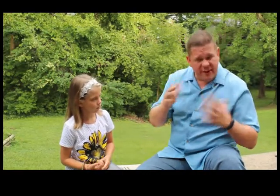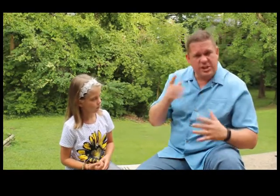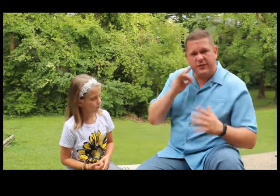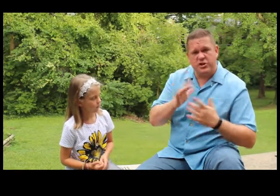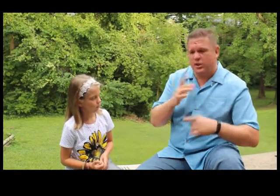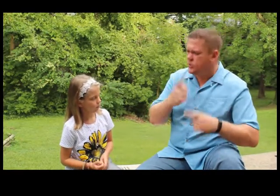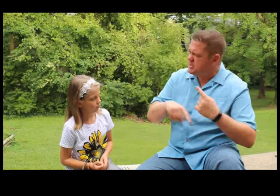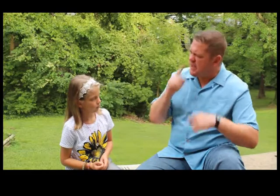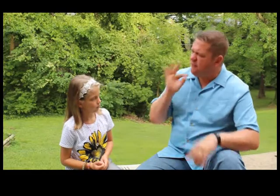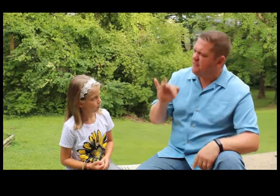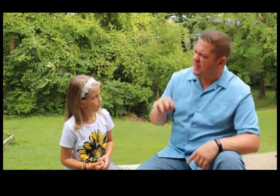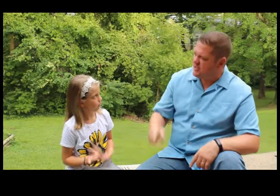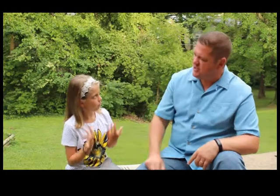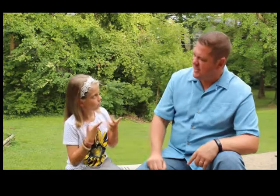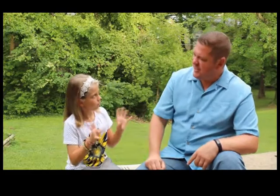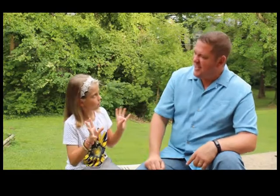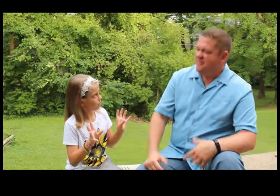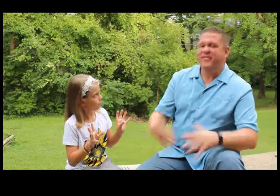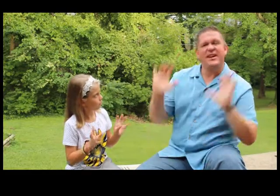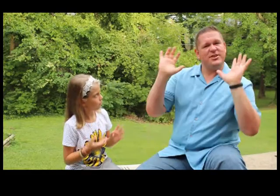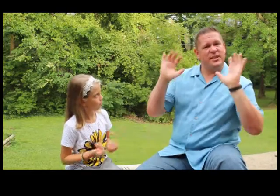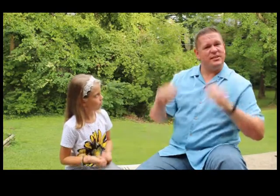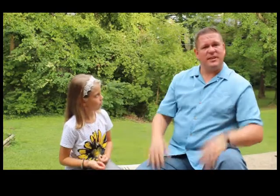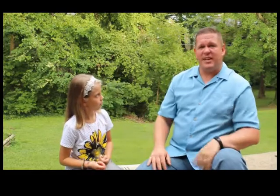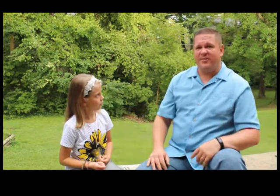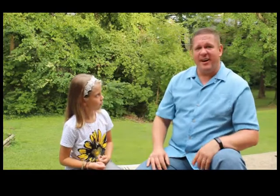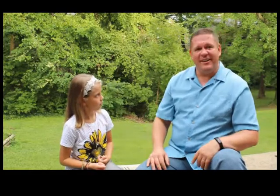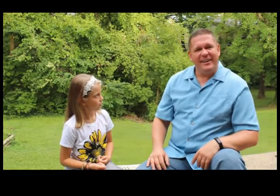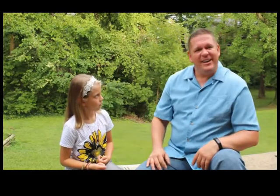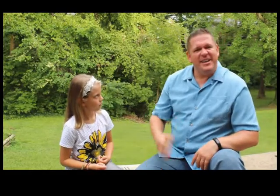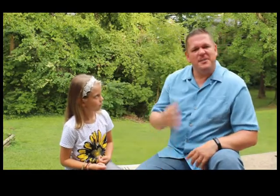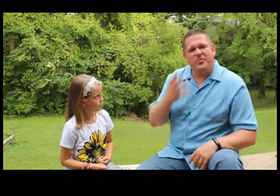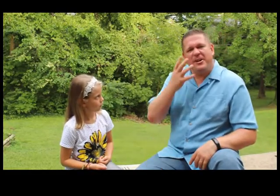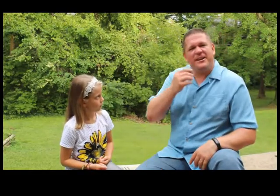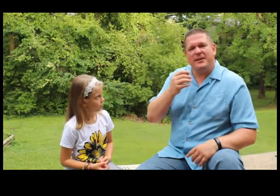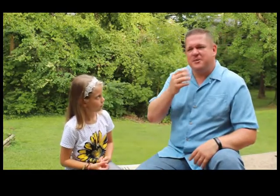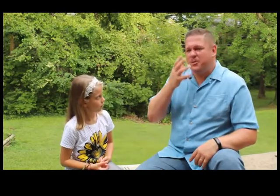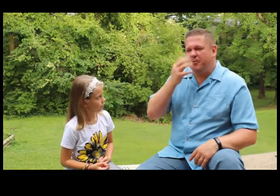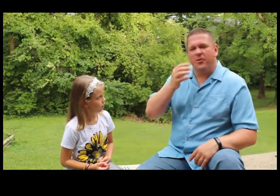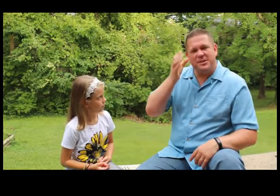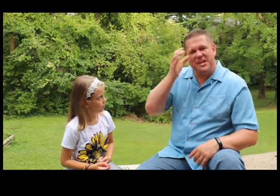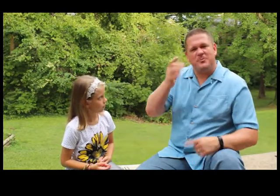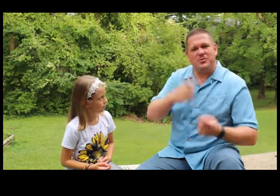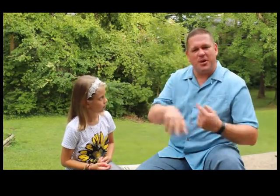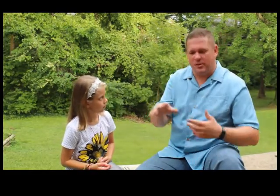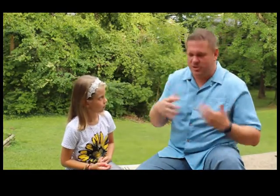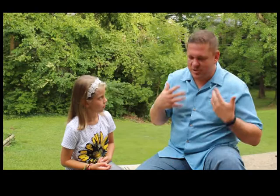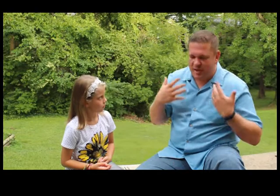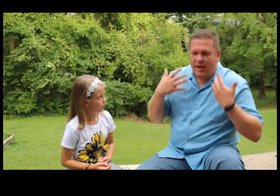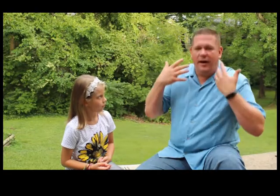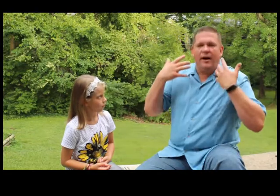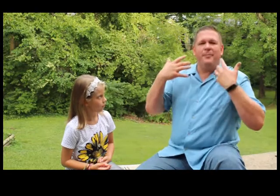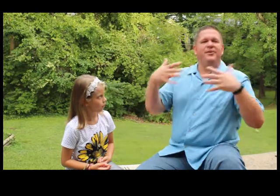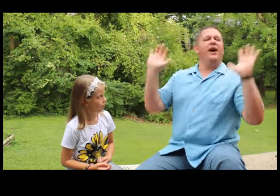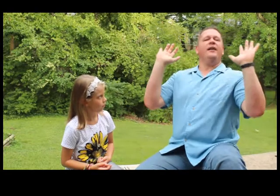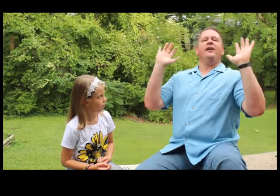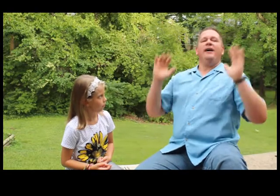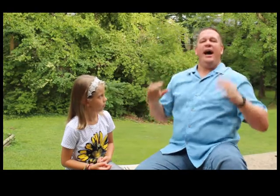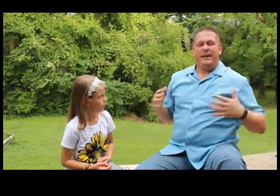Finishing for Jesus. What's the sign for finish? Finish. That's exactly right. It's a pretty, it's a beautiful conceptual sign. Watch it. It's just like, I'm done. I can